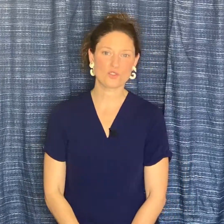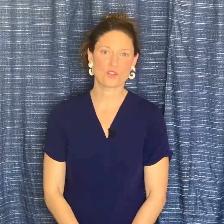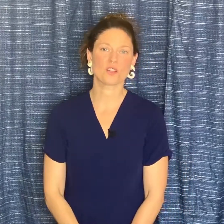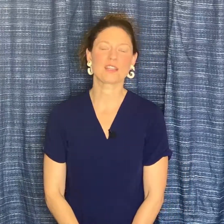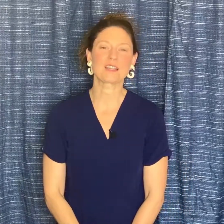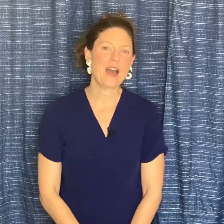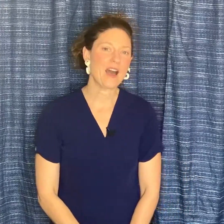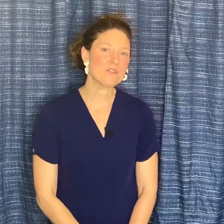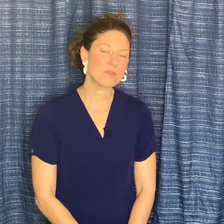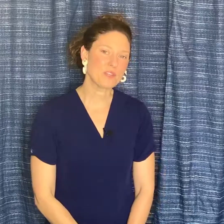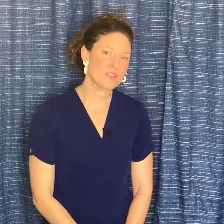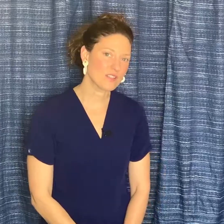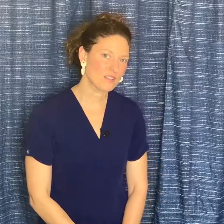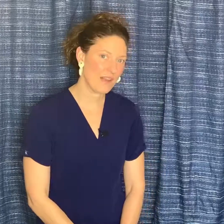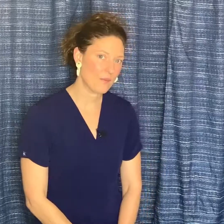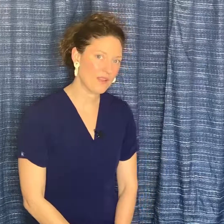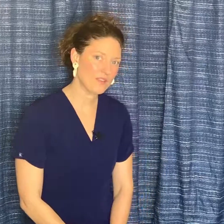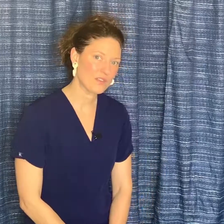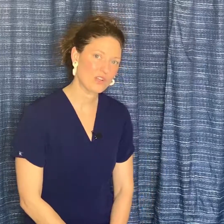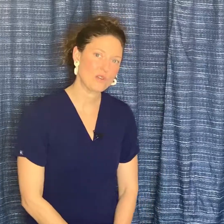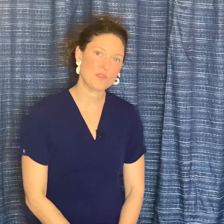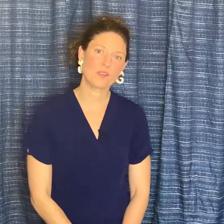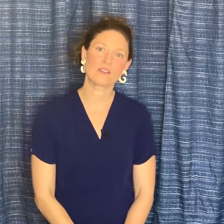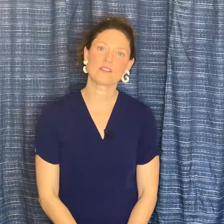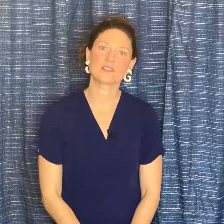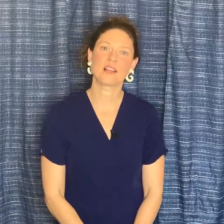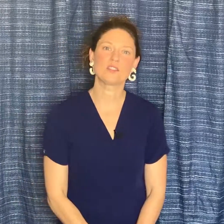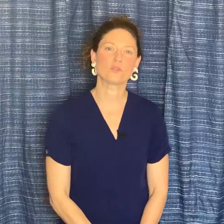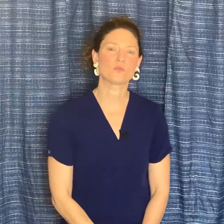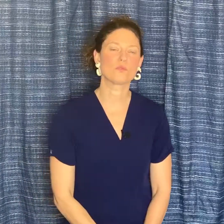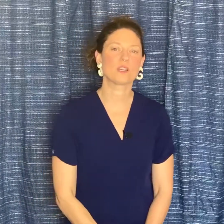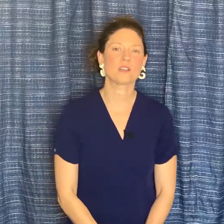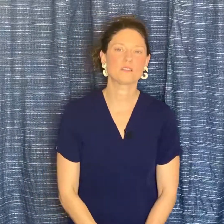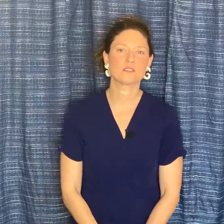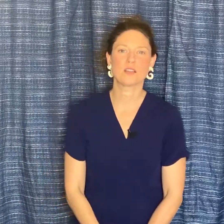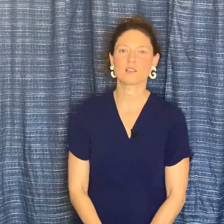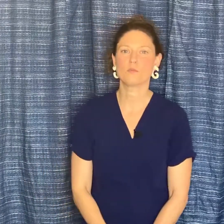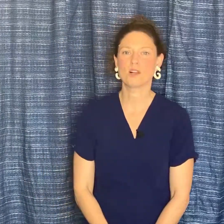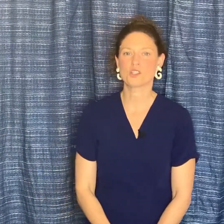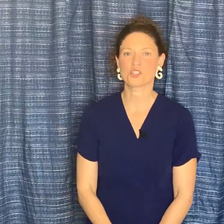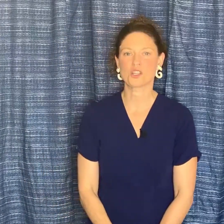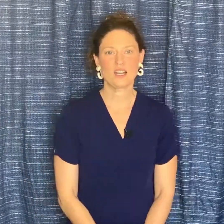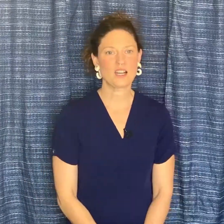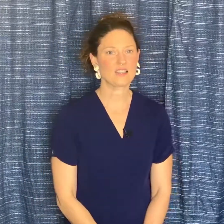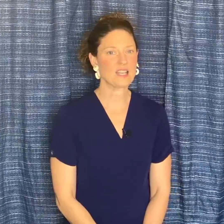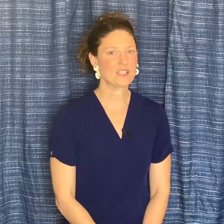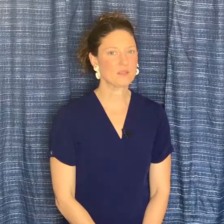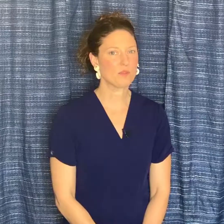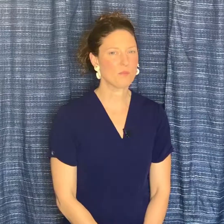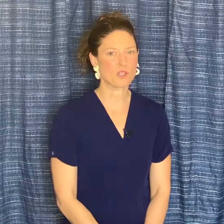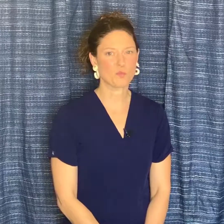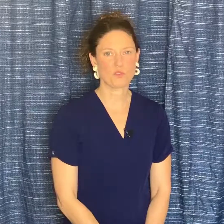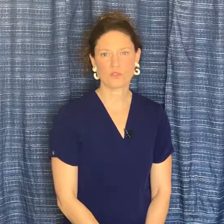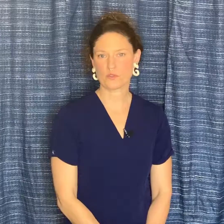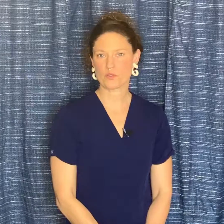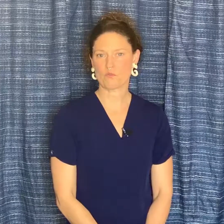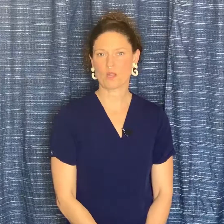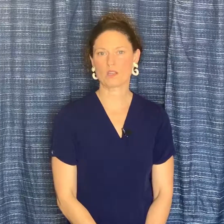journaling. I haven't been using it that way this year because I don't ruminate as much and I tend to be much more solution minded